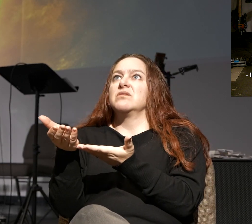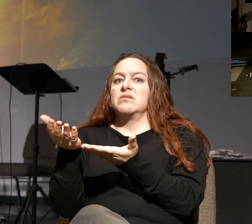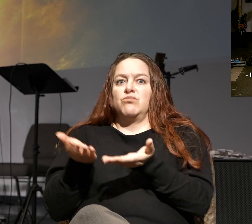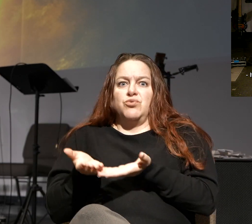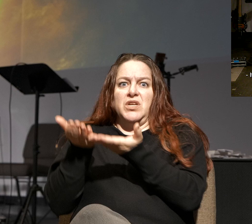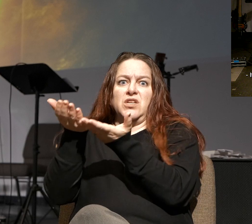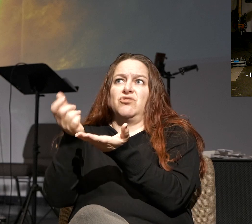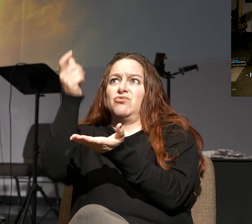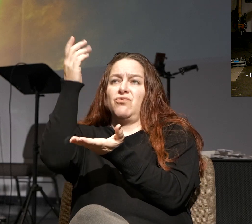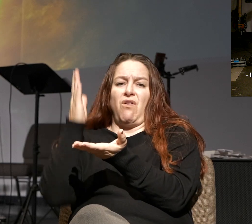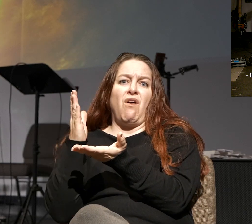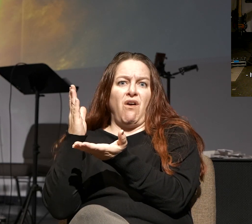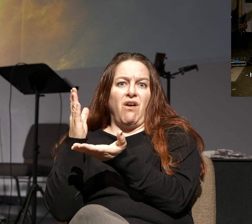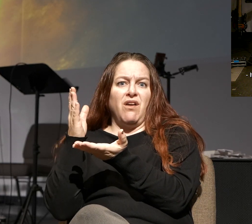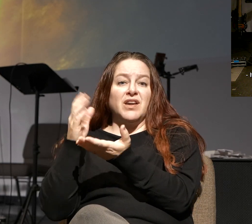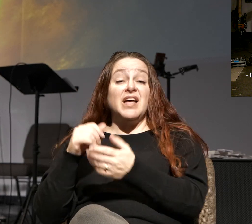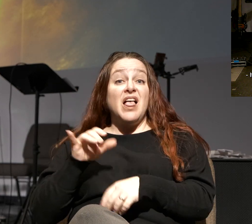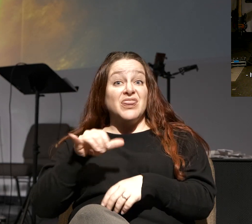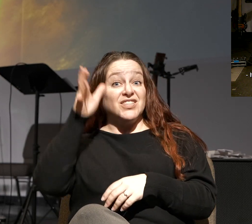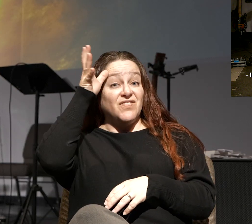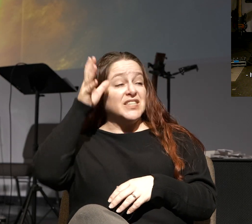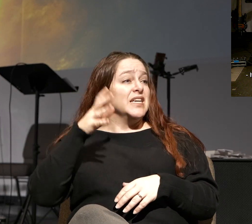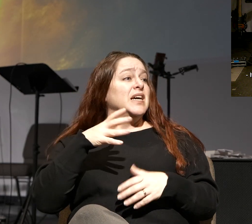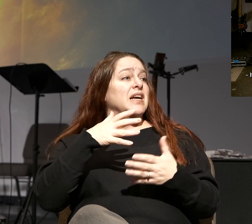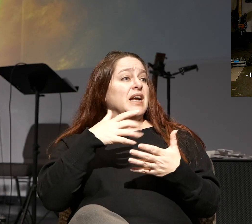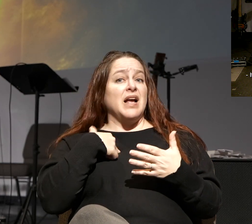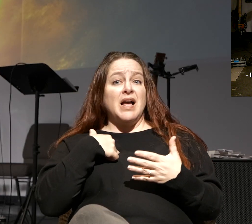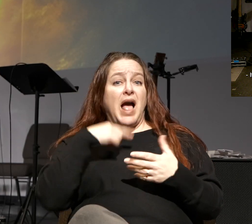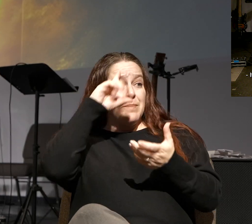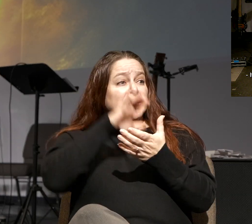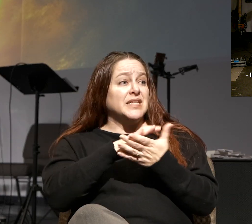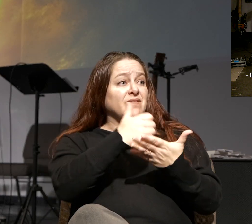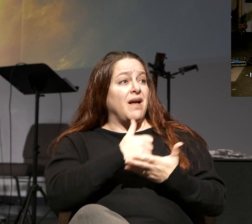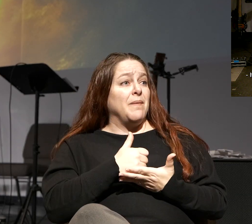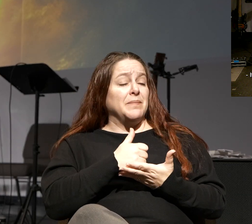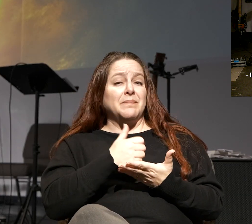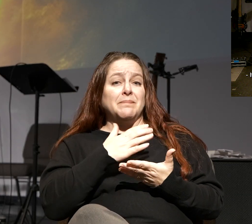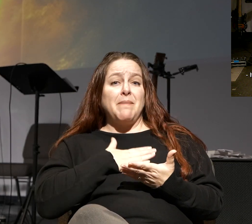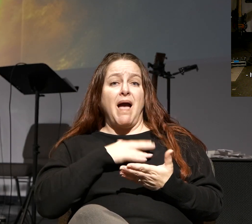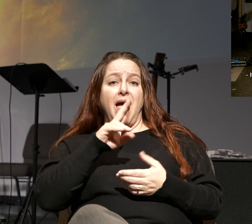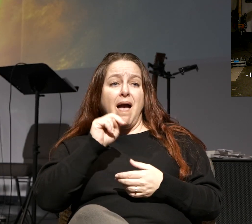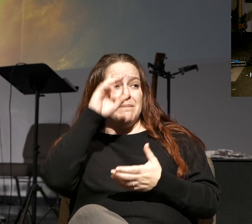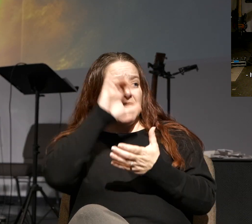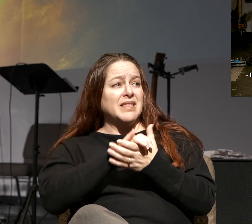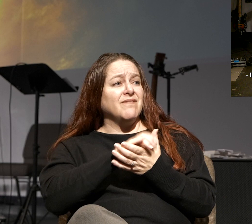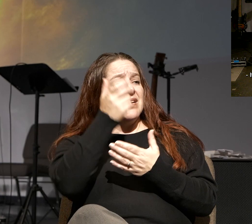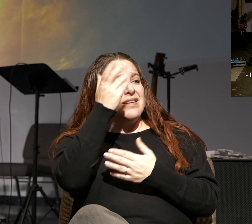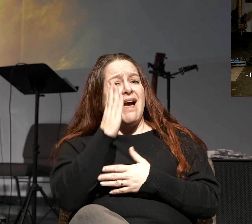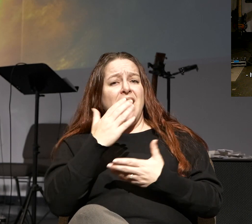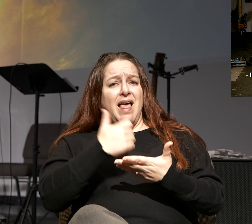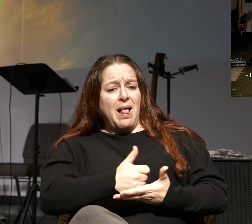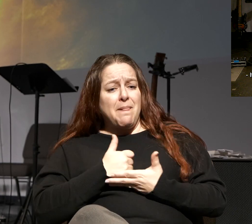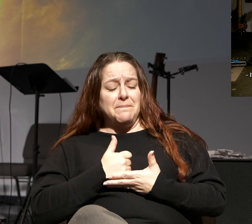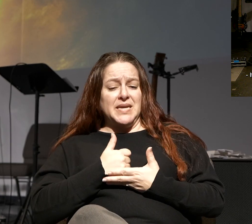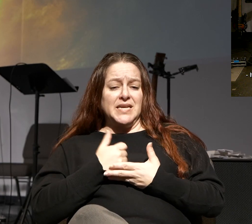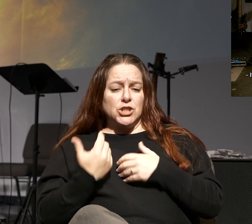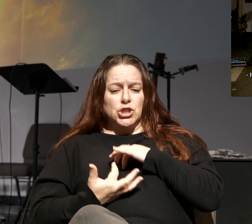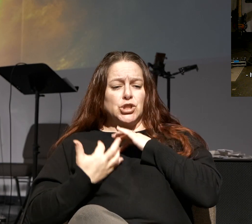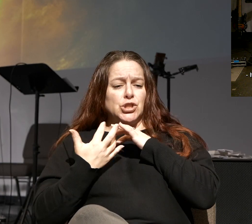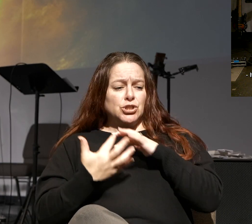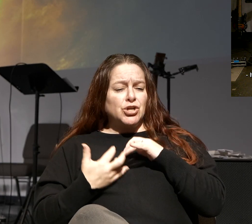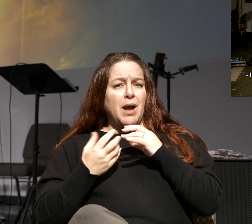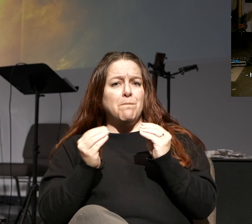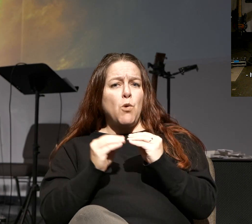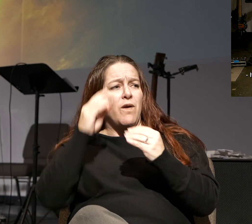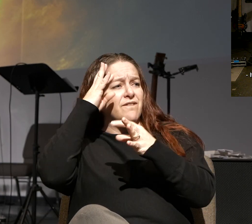to Him. That's what that father's doing. I believe. Help my unbelief. God, help me stir up faith within me. I'm desperate.